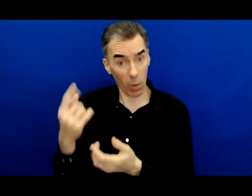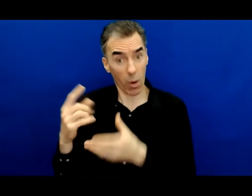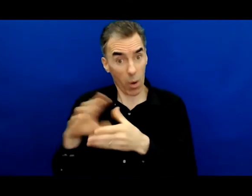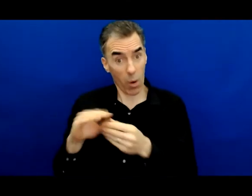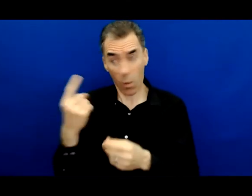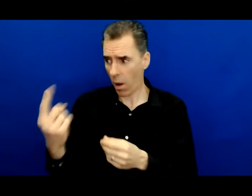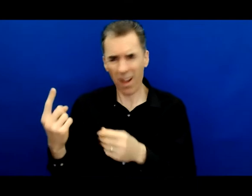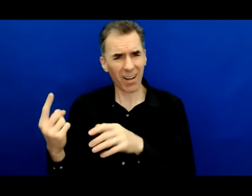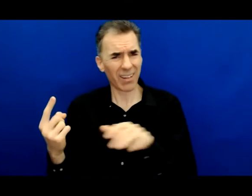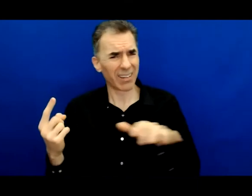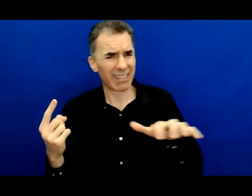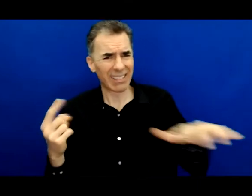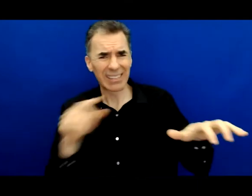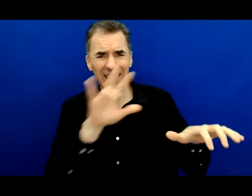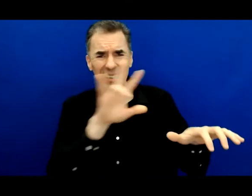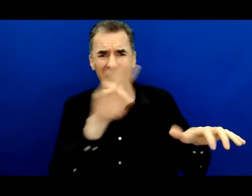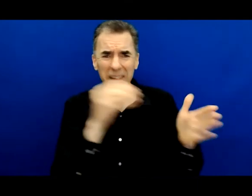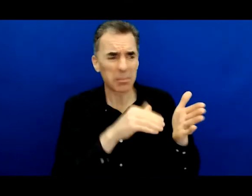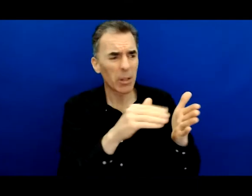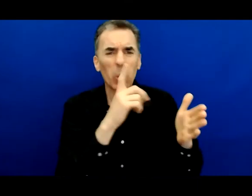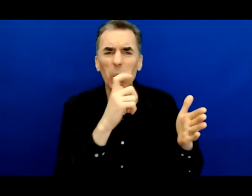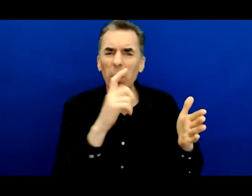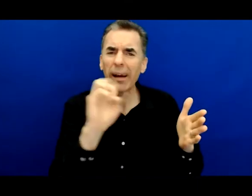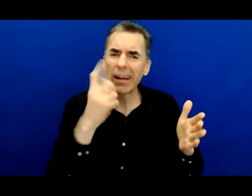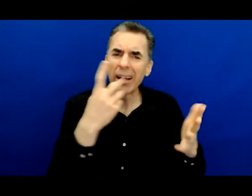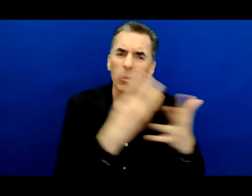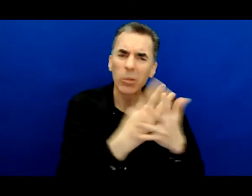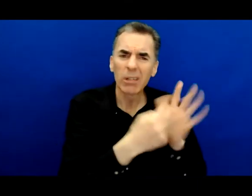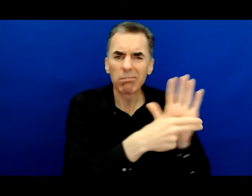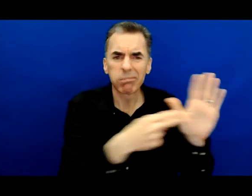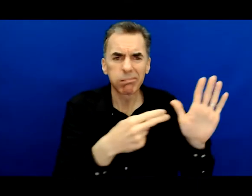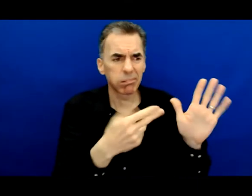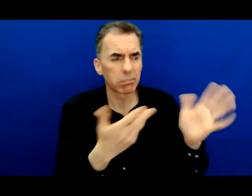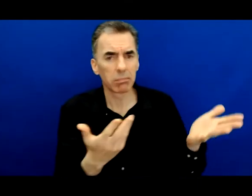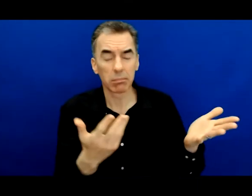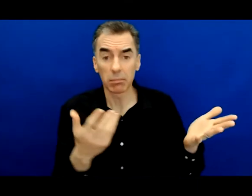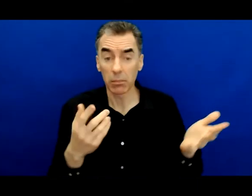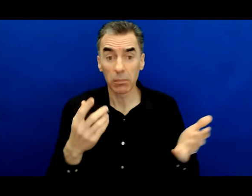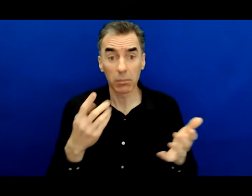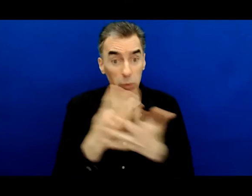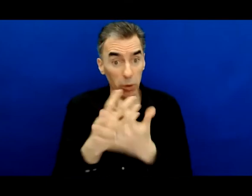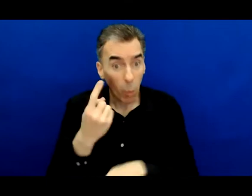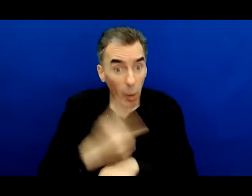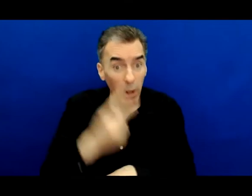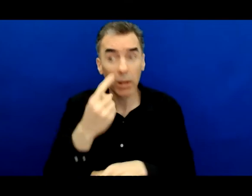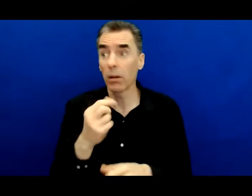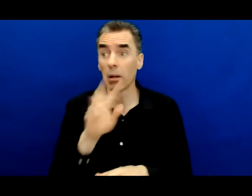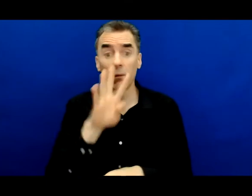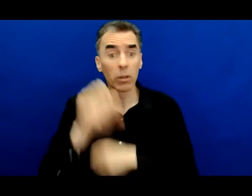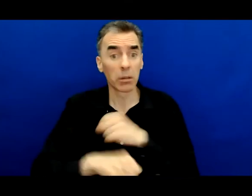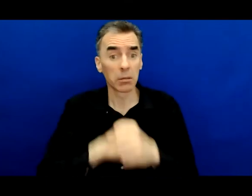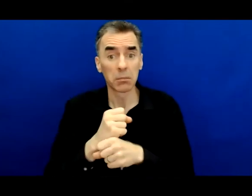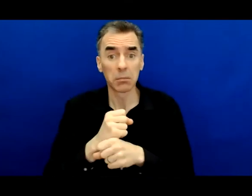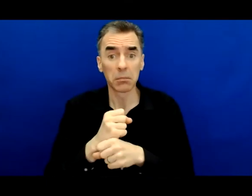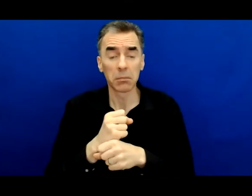who also bear the scarlet letter of a criminal record. Whether you've served a day or 40 years in prison is secondary